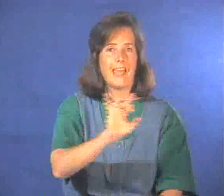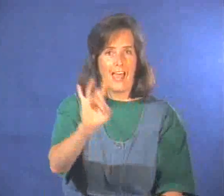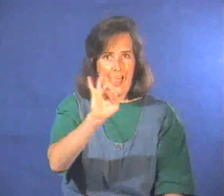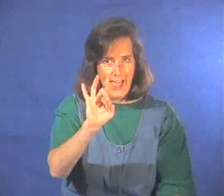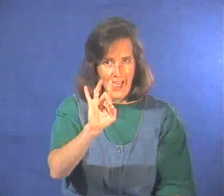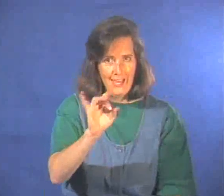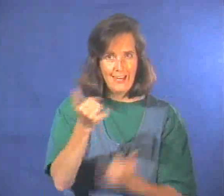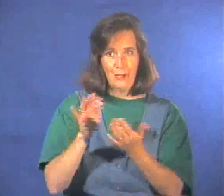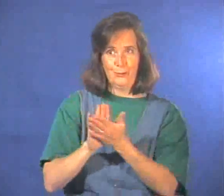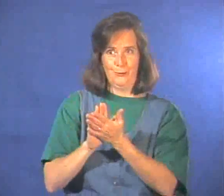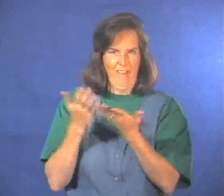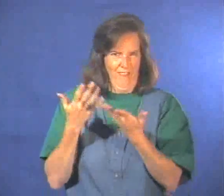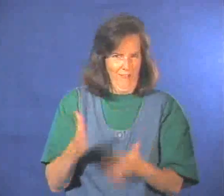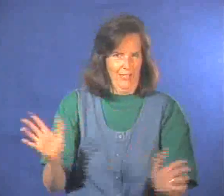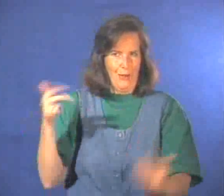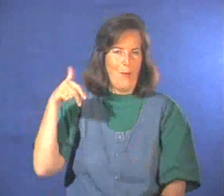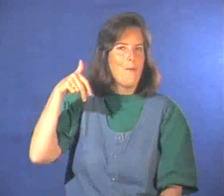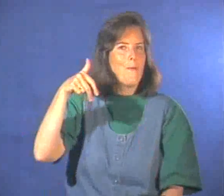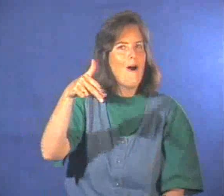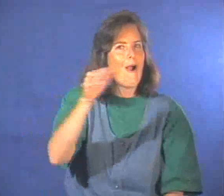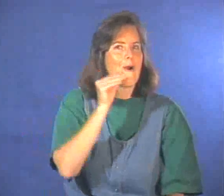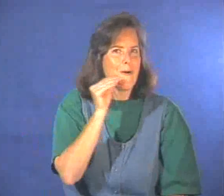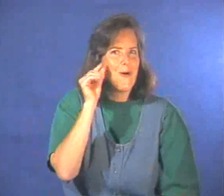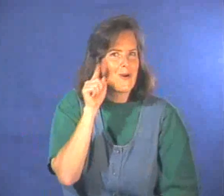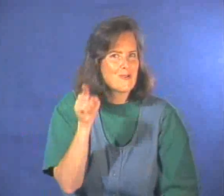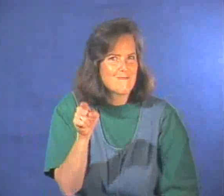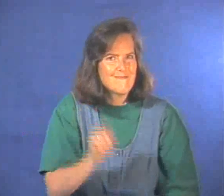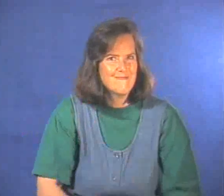Karen is eight years old and is going home from school.